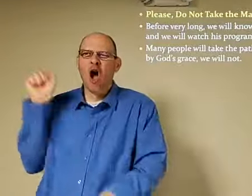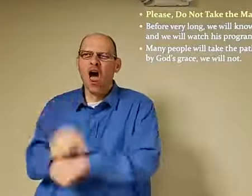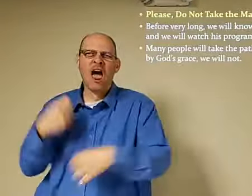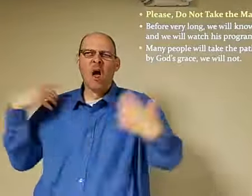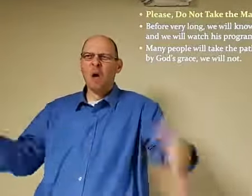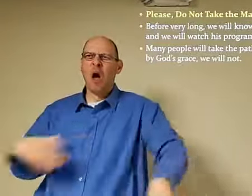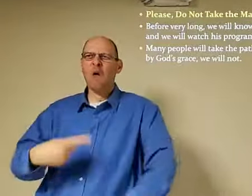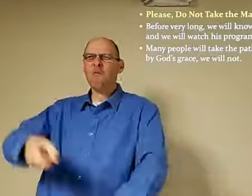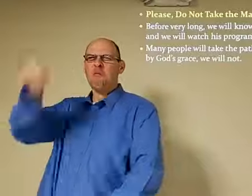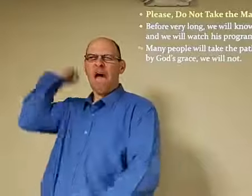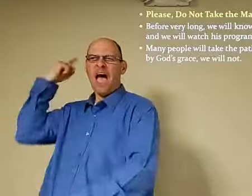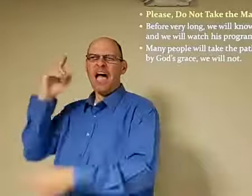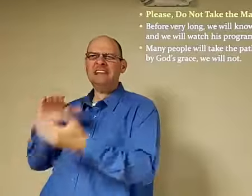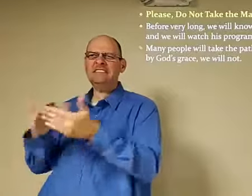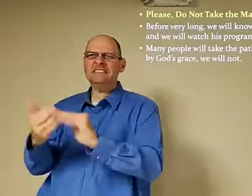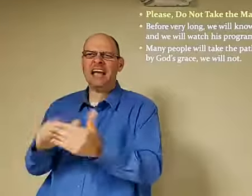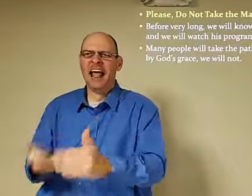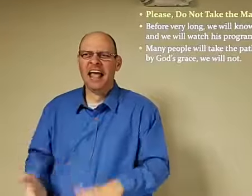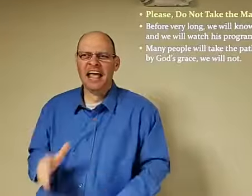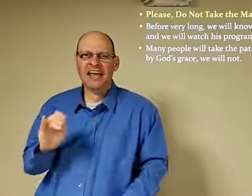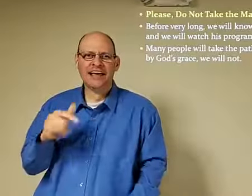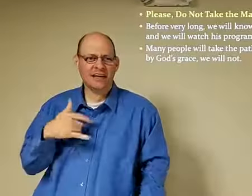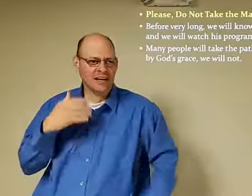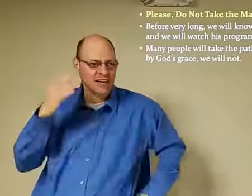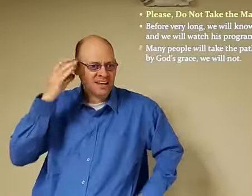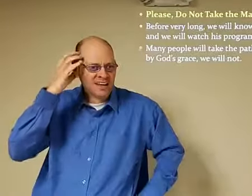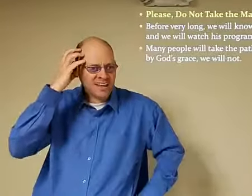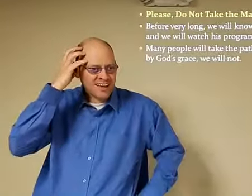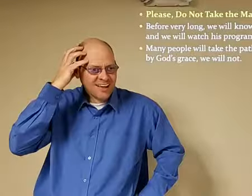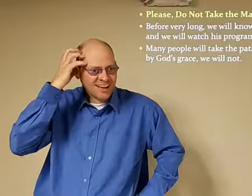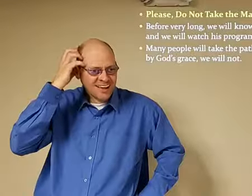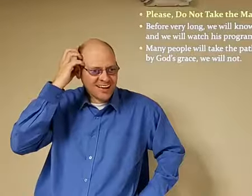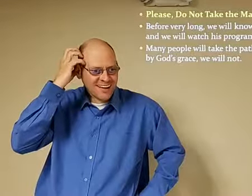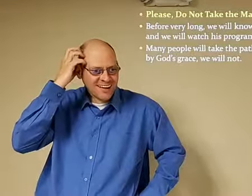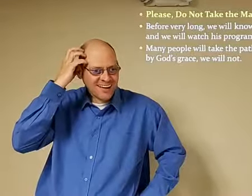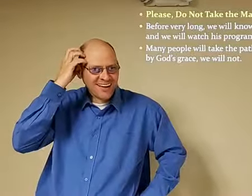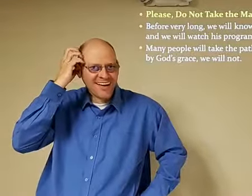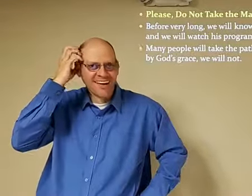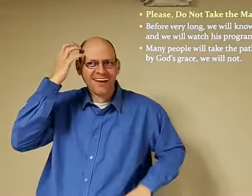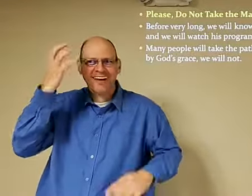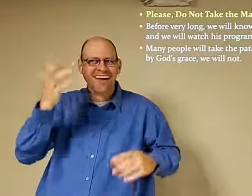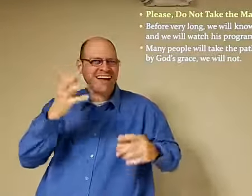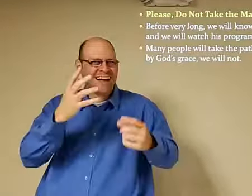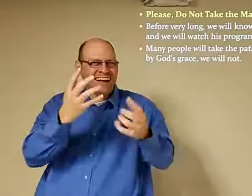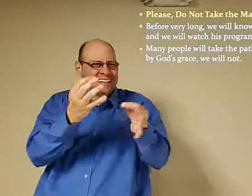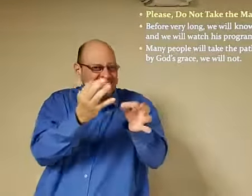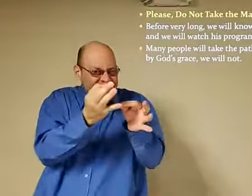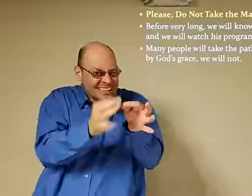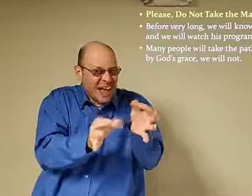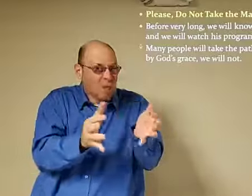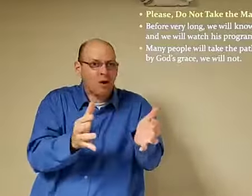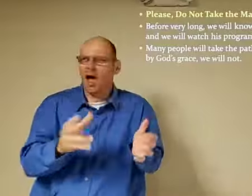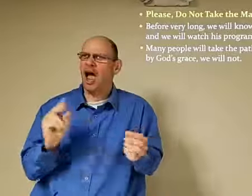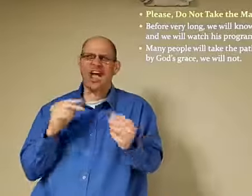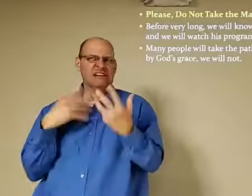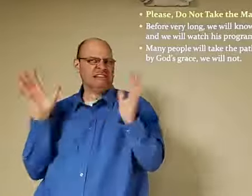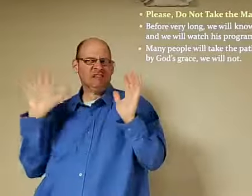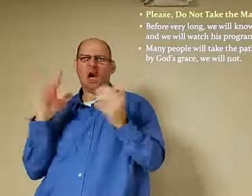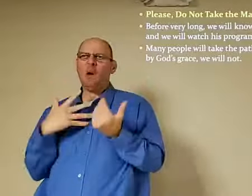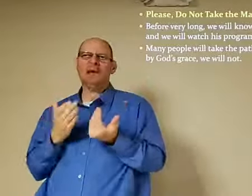you know like for an example taking a city person going out to the you know the country working a farm they're like oh it's just too long I can't